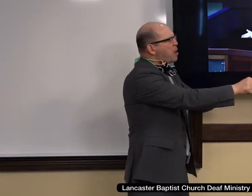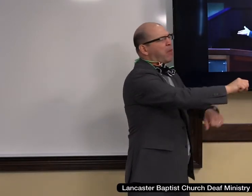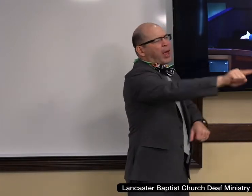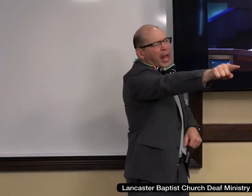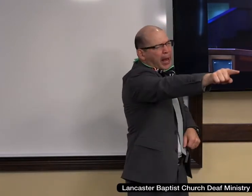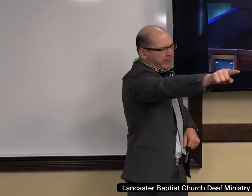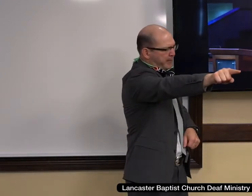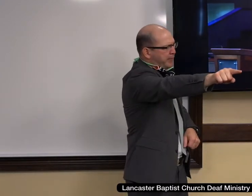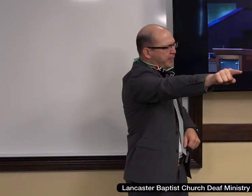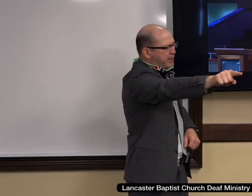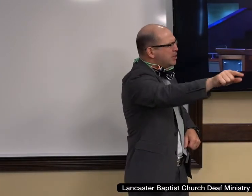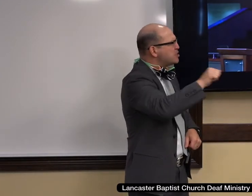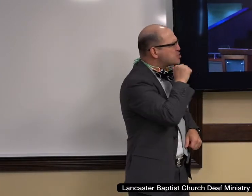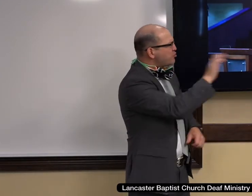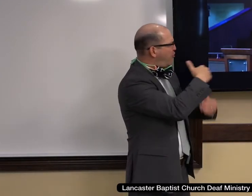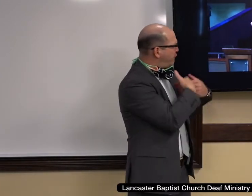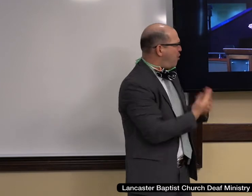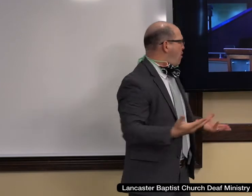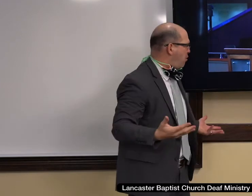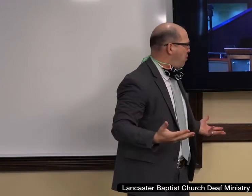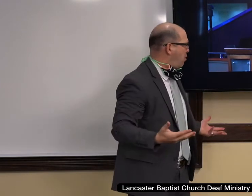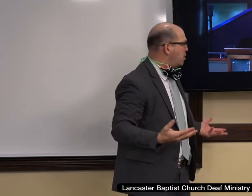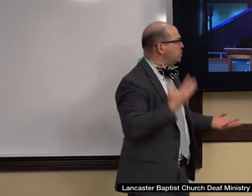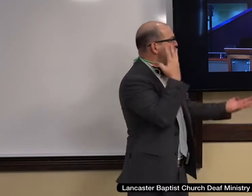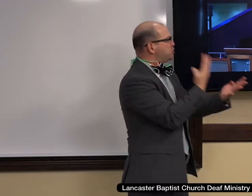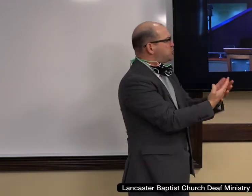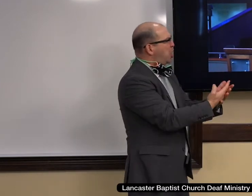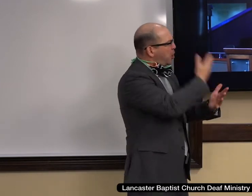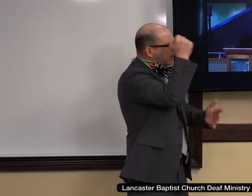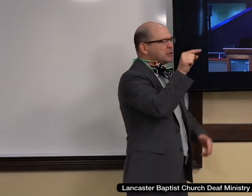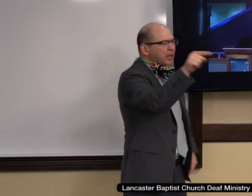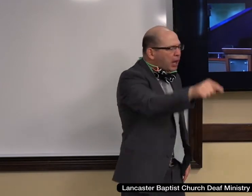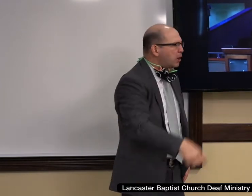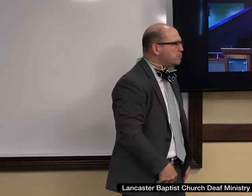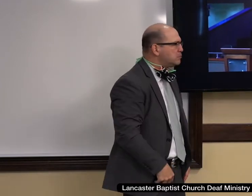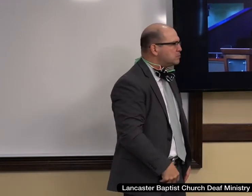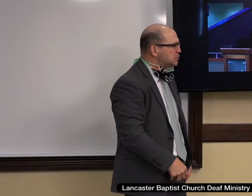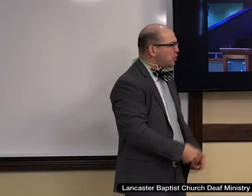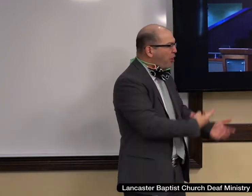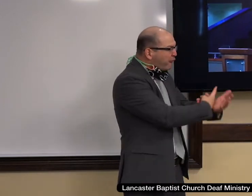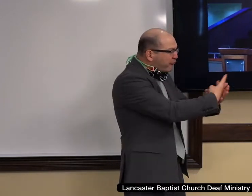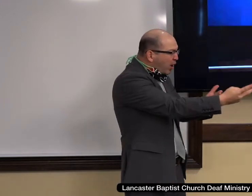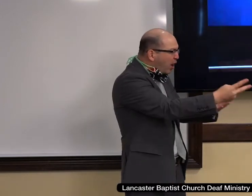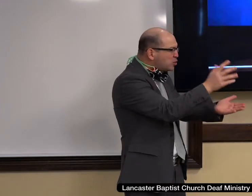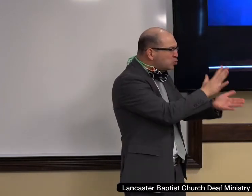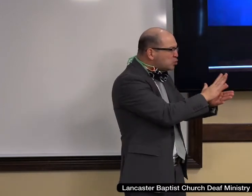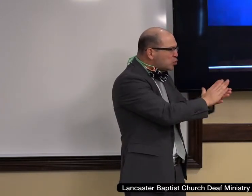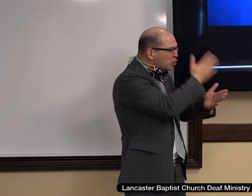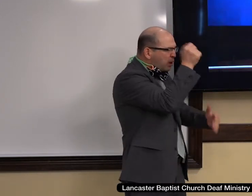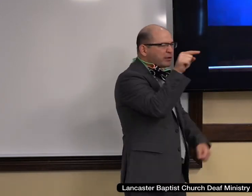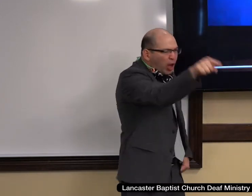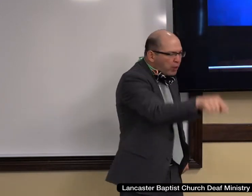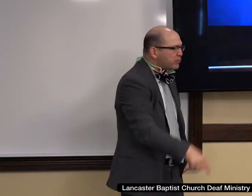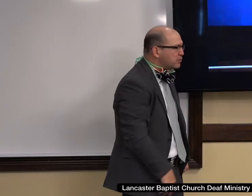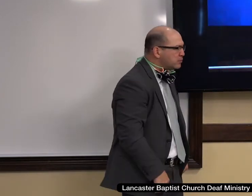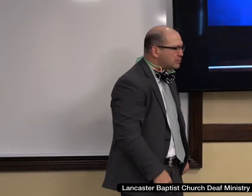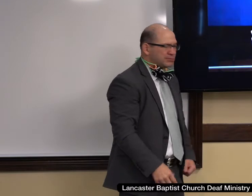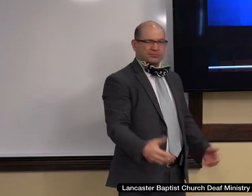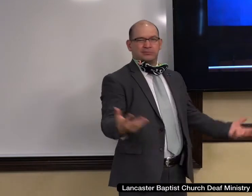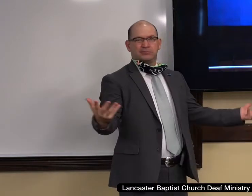That's why I didn't get the right grade. It was the teacher's fault. It was the guy next to me's fault. But the, uh, secular view does not take a